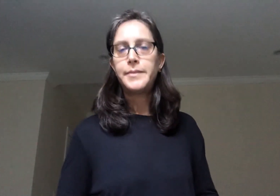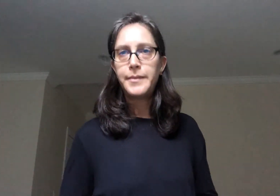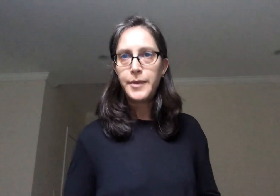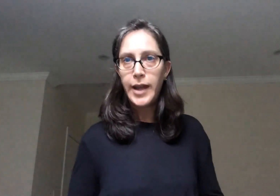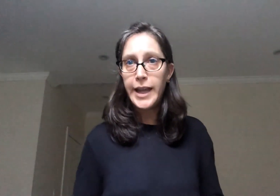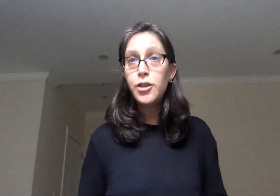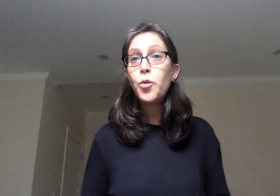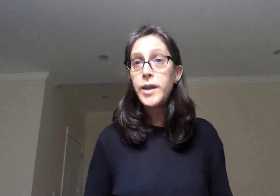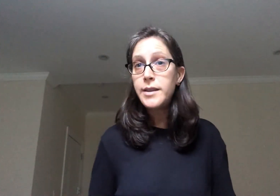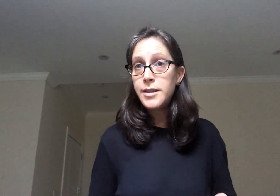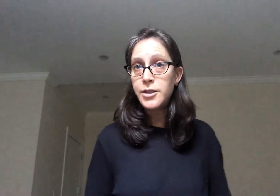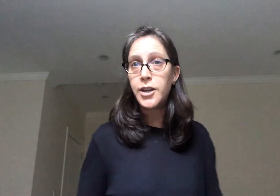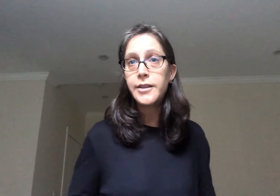And we start